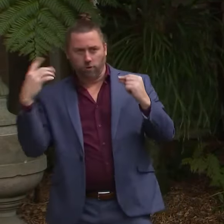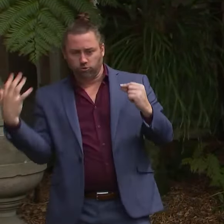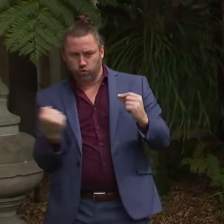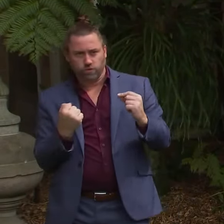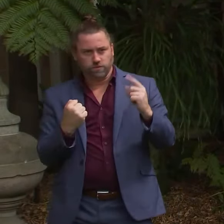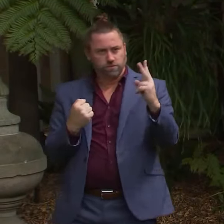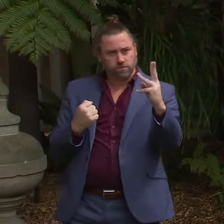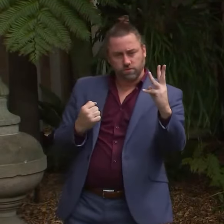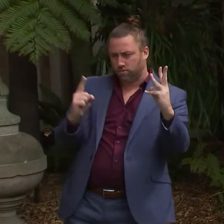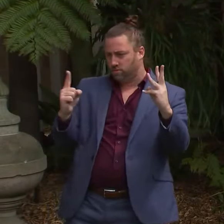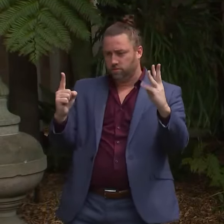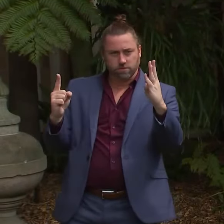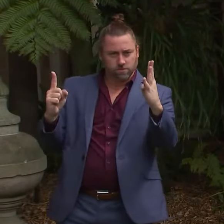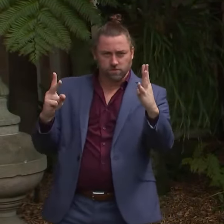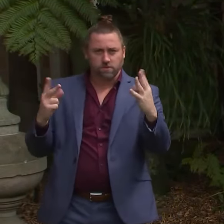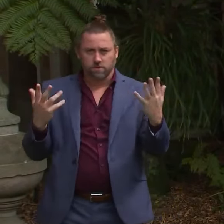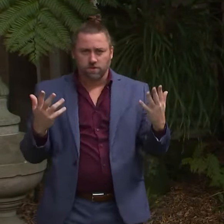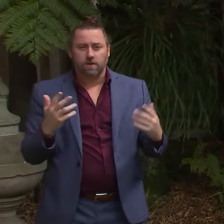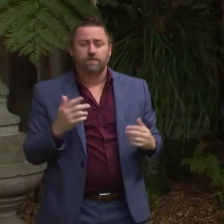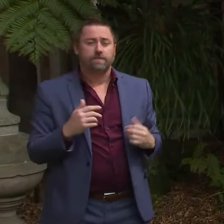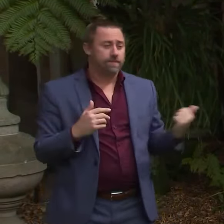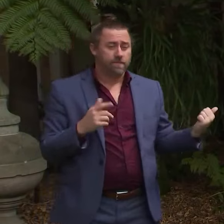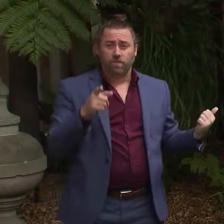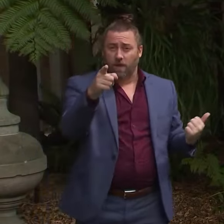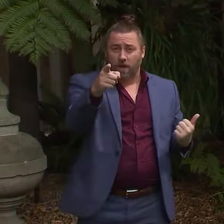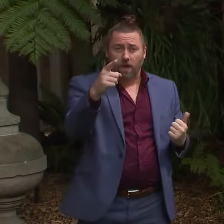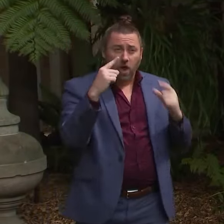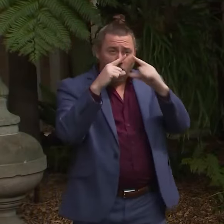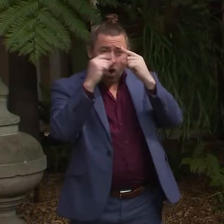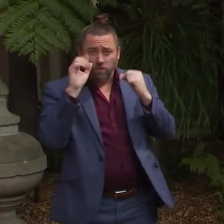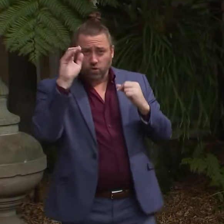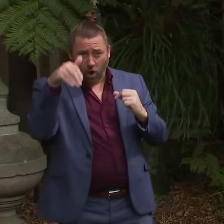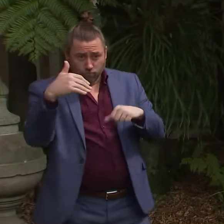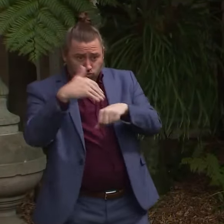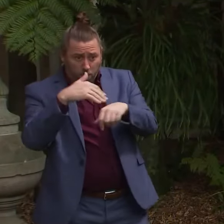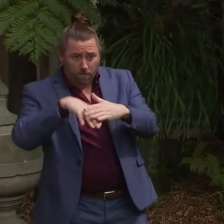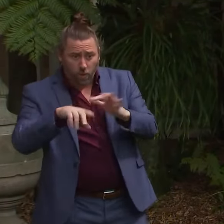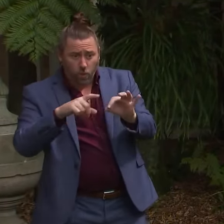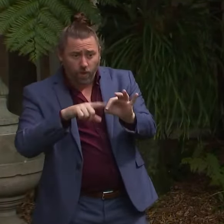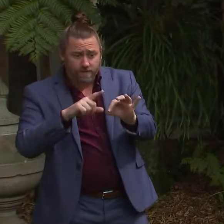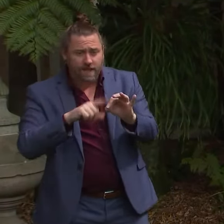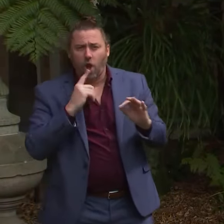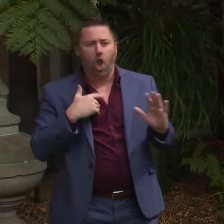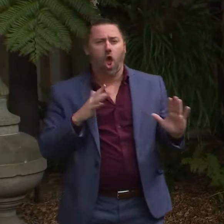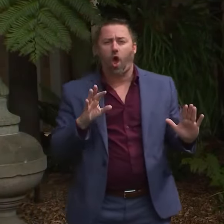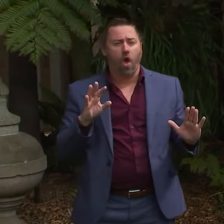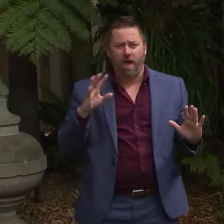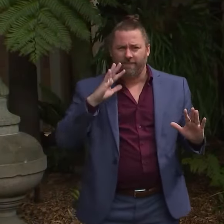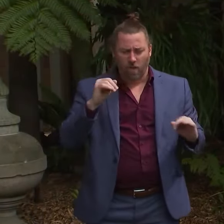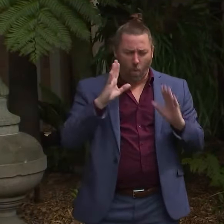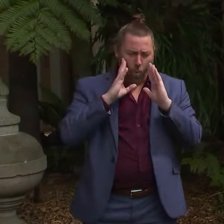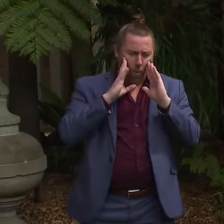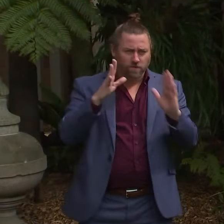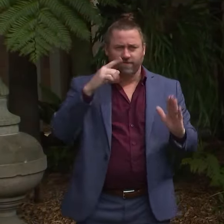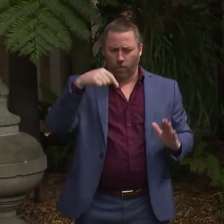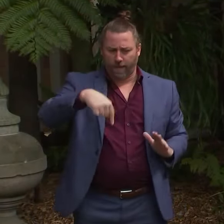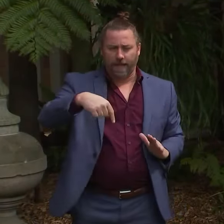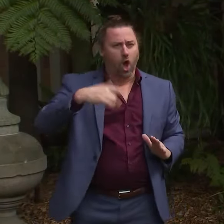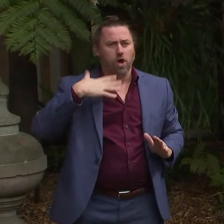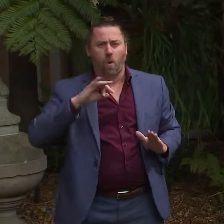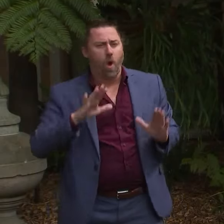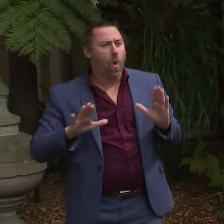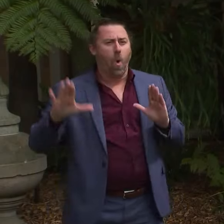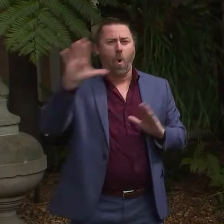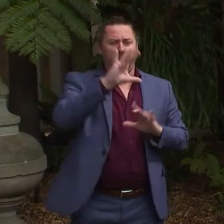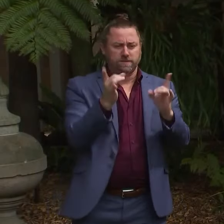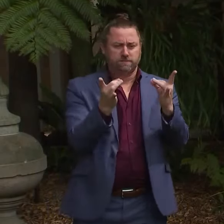Look, I, will say this. There are some fantastic aged care facilities, and I don't want every aged care facility in this state being tainted